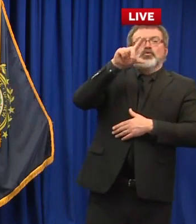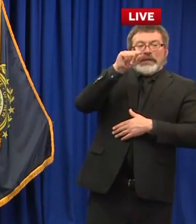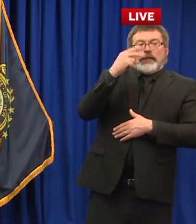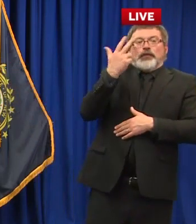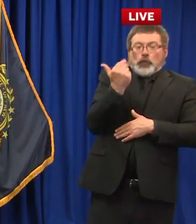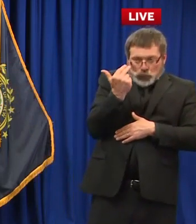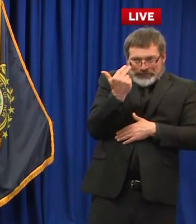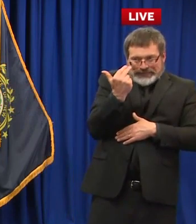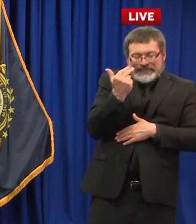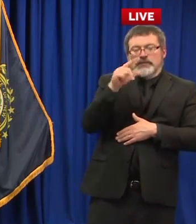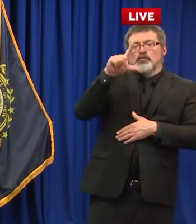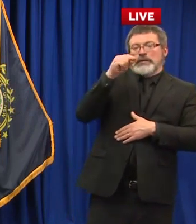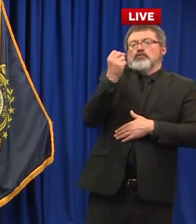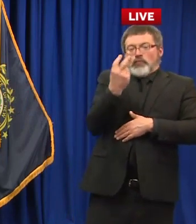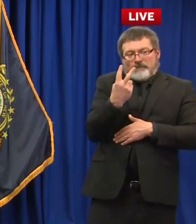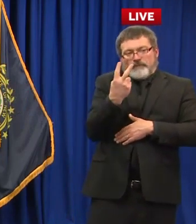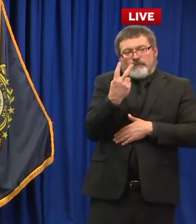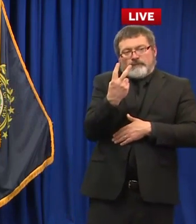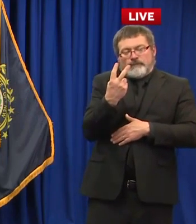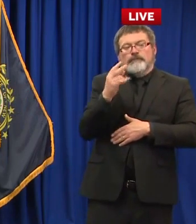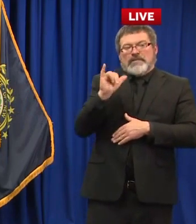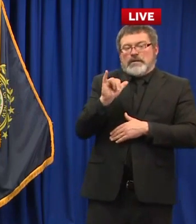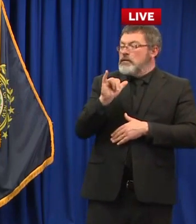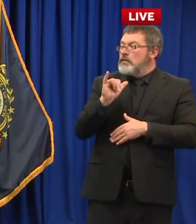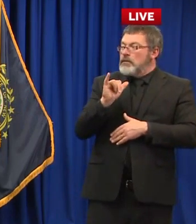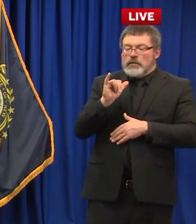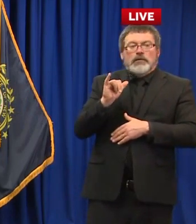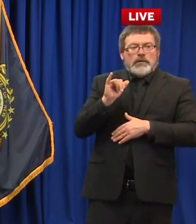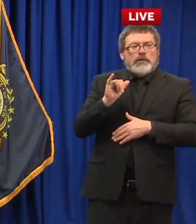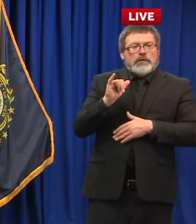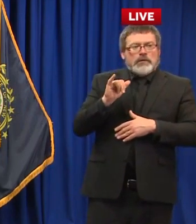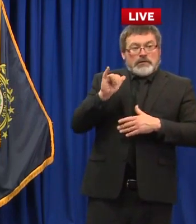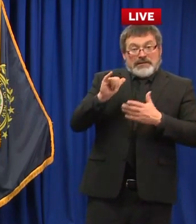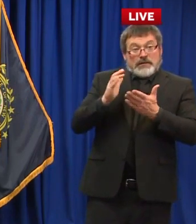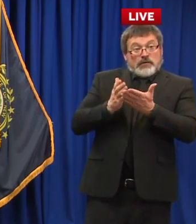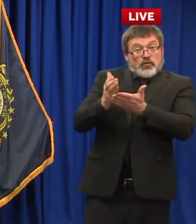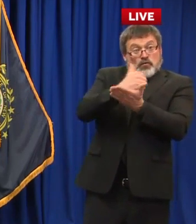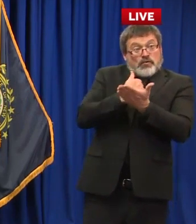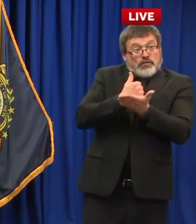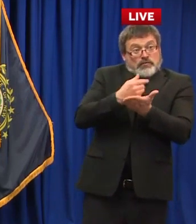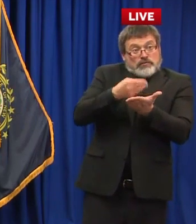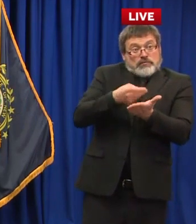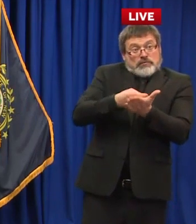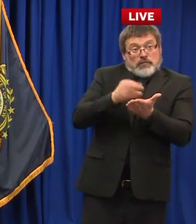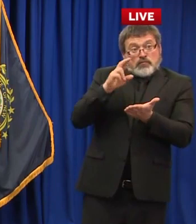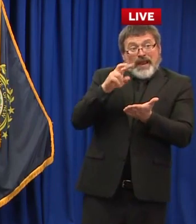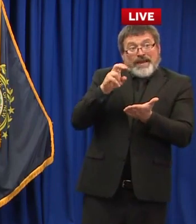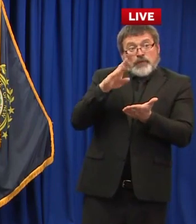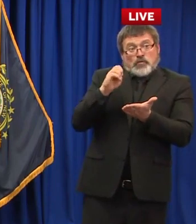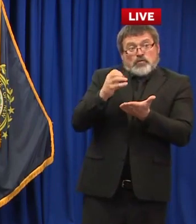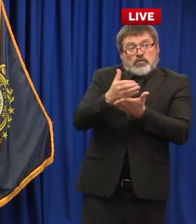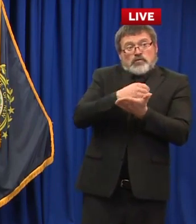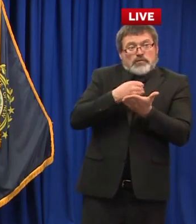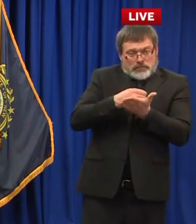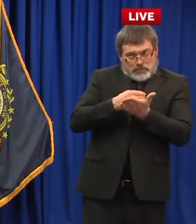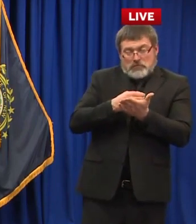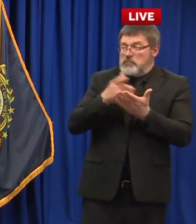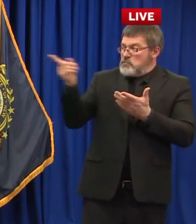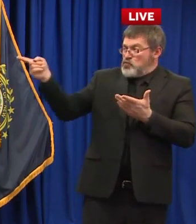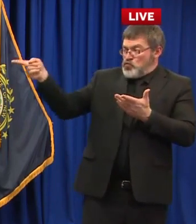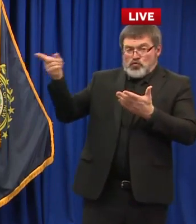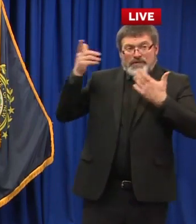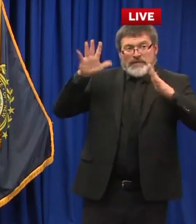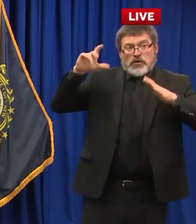started considering all of the revenue um projections yes have you started asking your department heads do you look at streamlining all of their